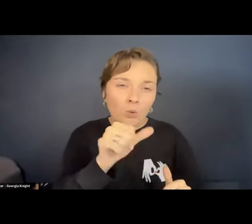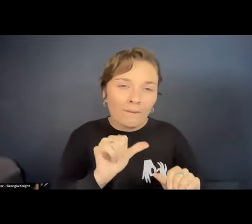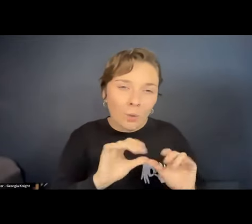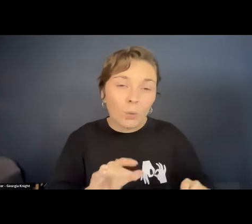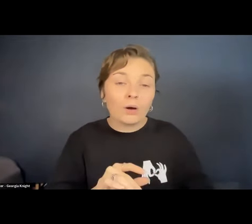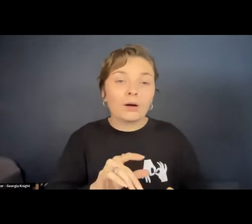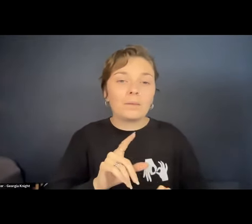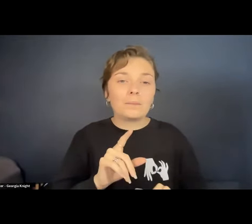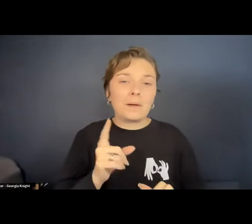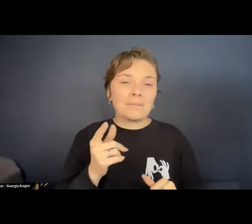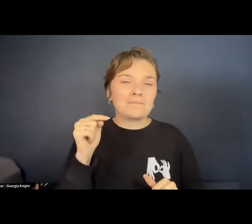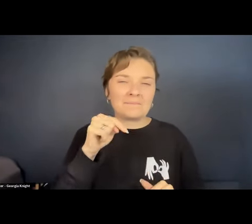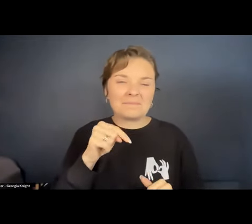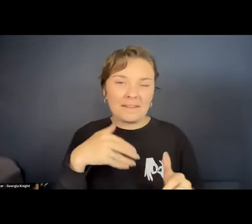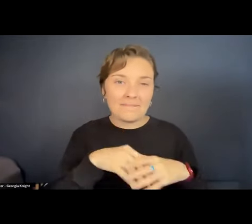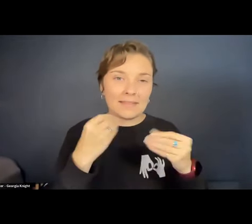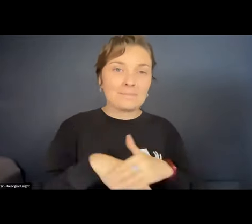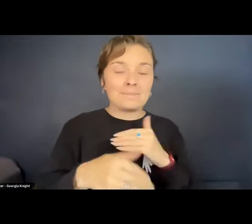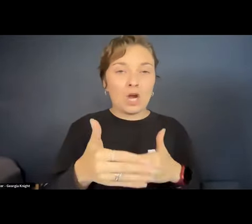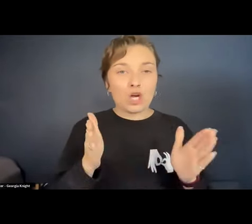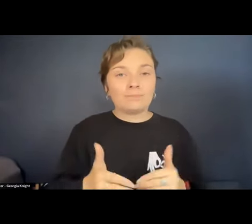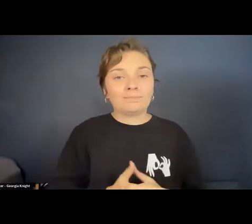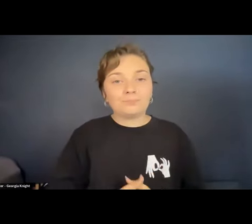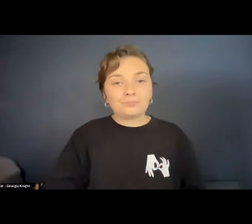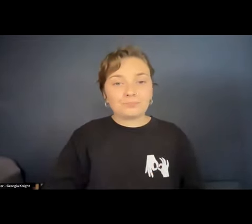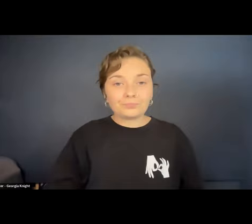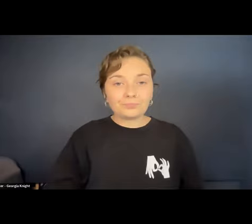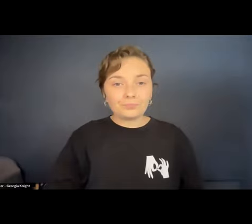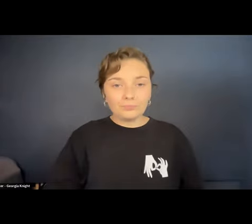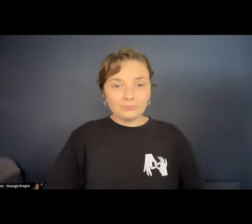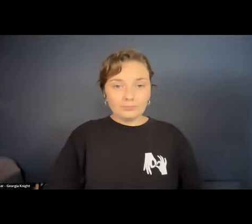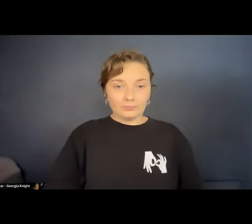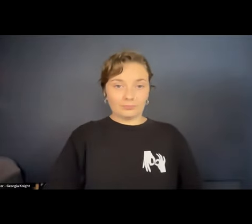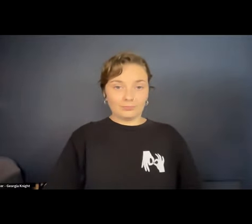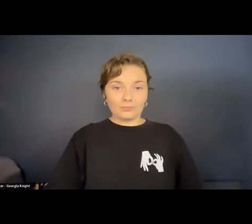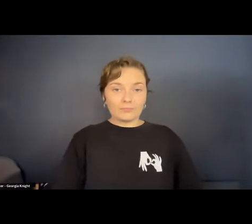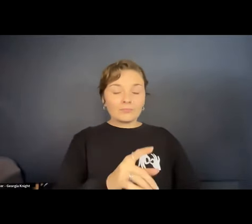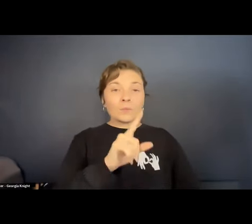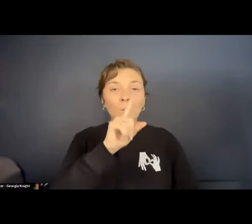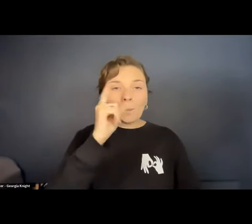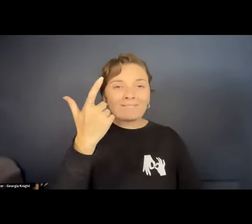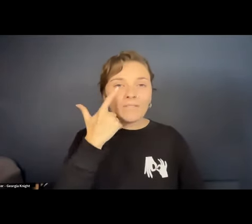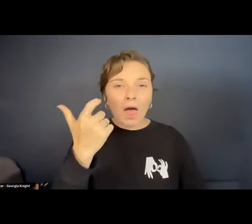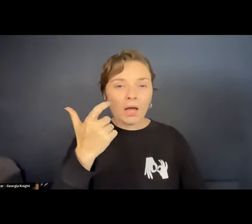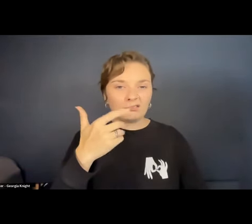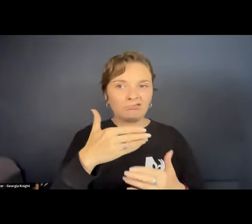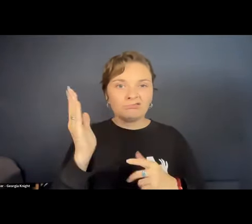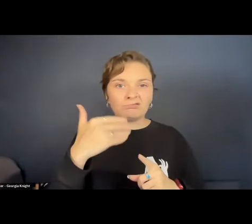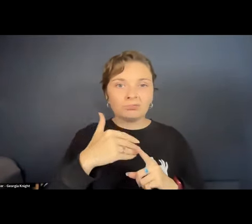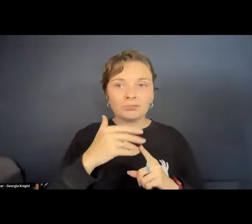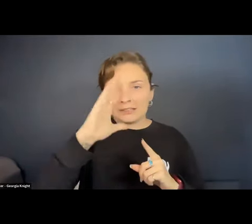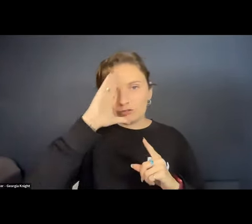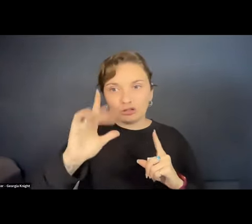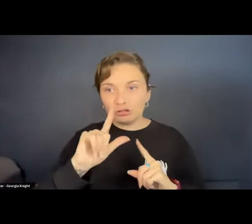it has everything in it that you wouldn't be able to find in random remote locations.